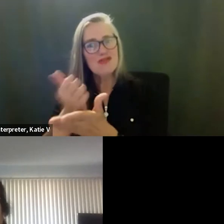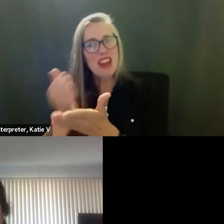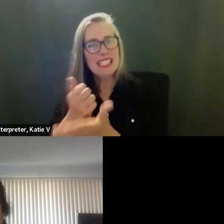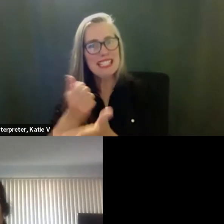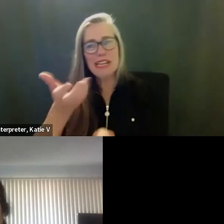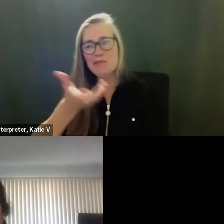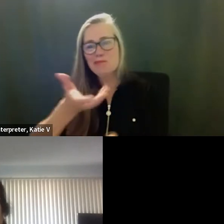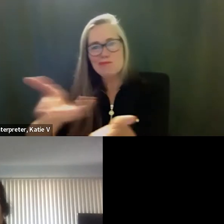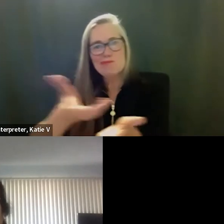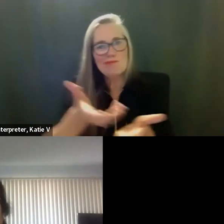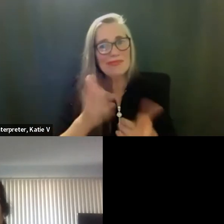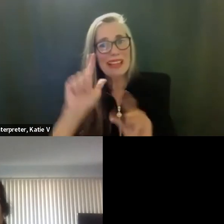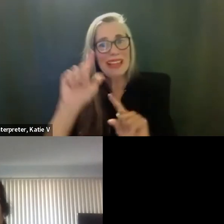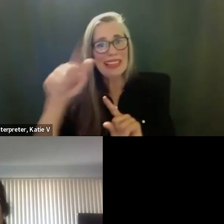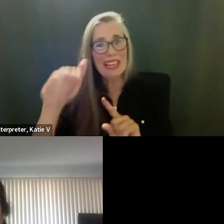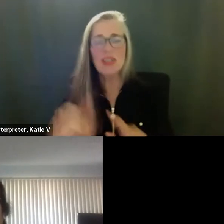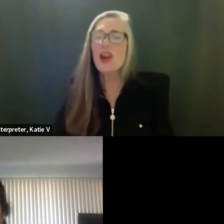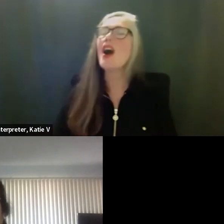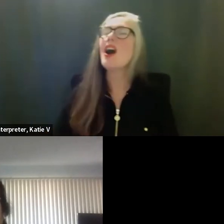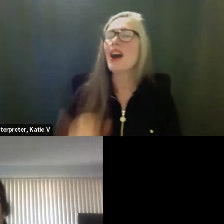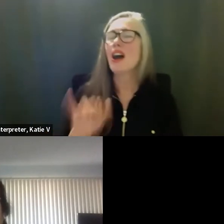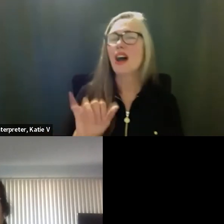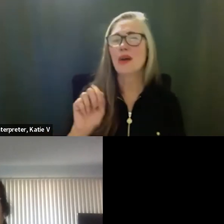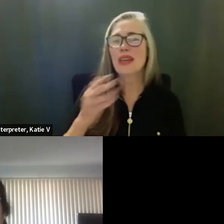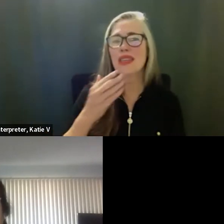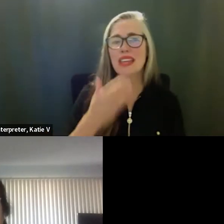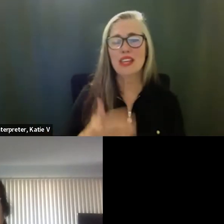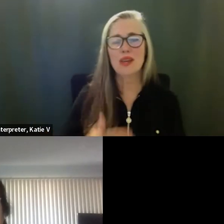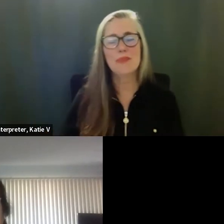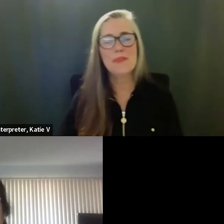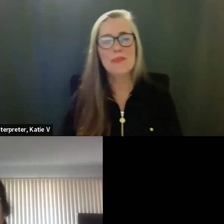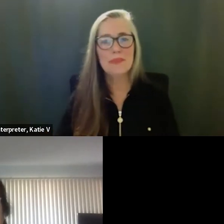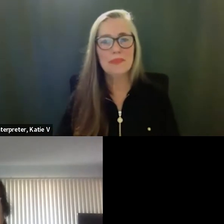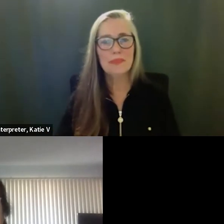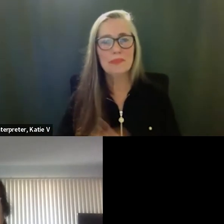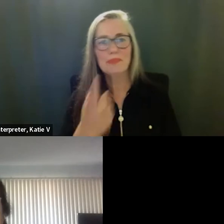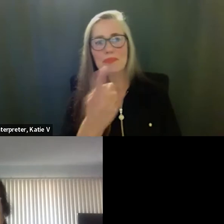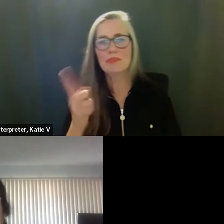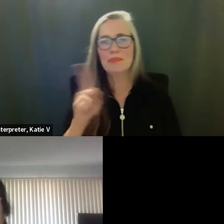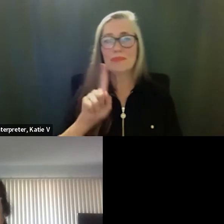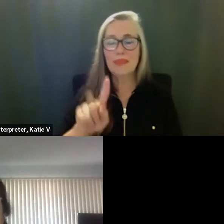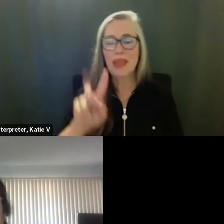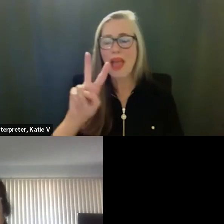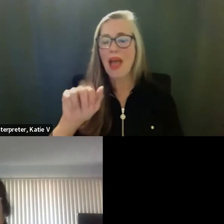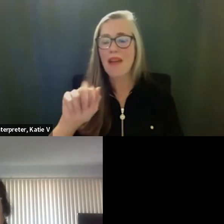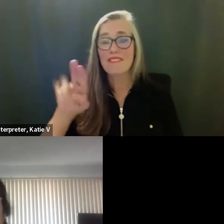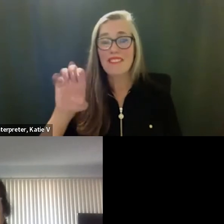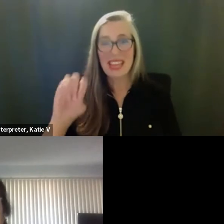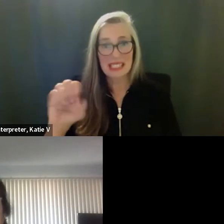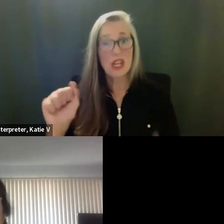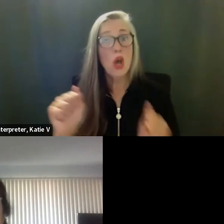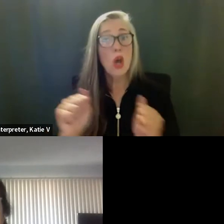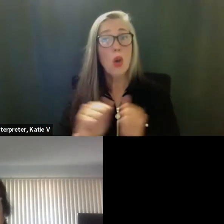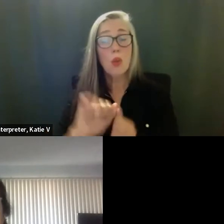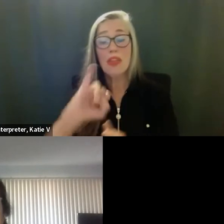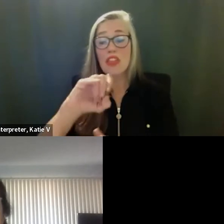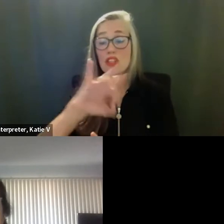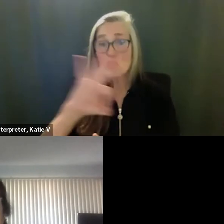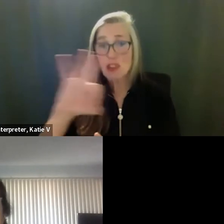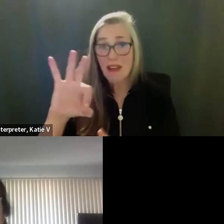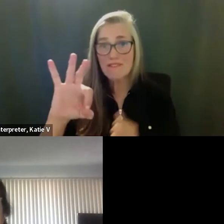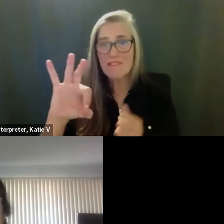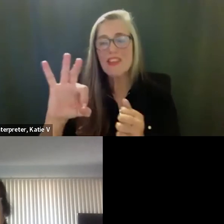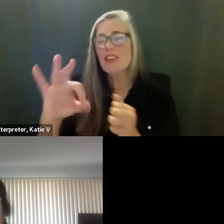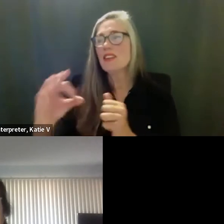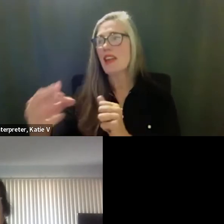So, um, what we did with, uh, Jeff and, uh, with Veronica and our, our